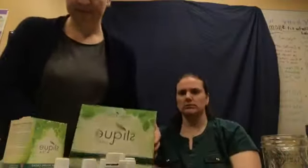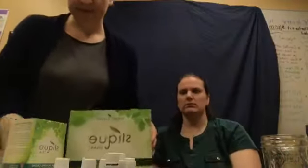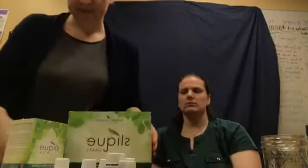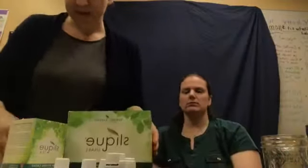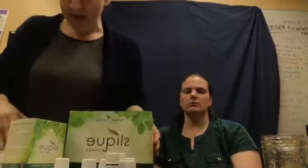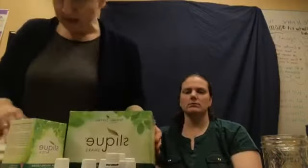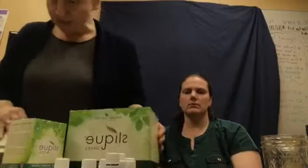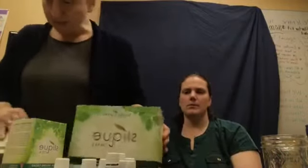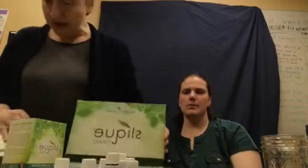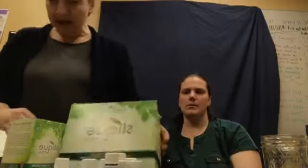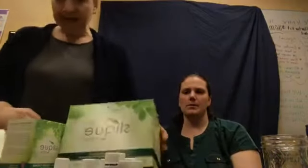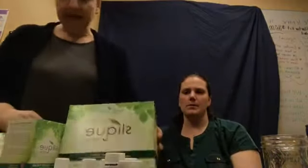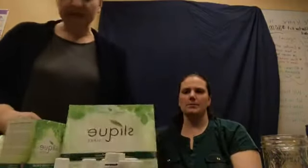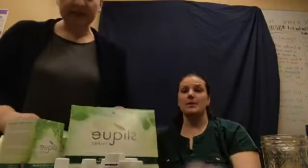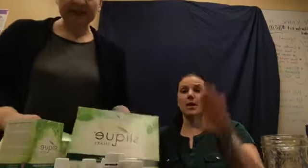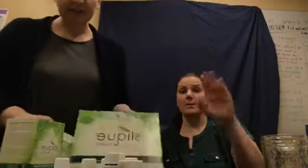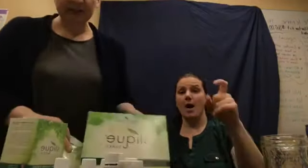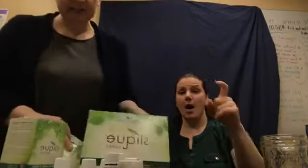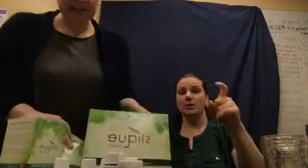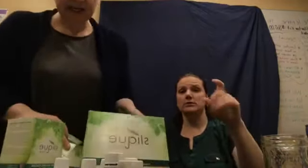A box of the Citrus Slim.